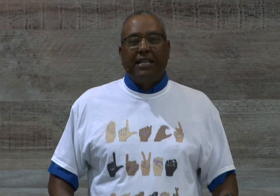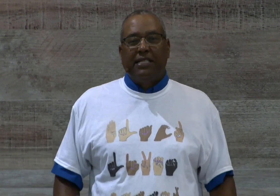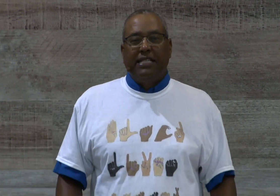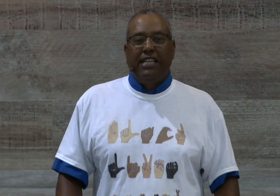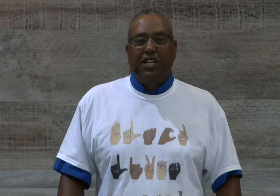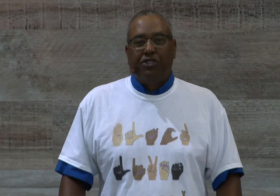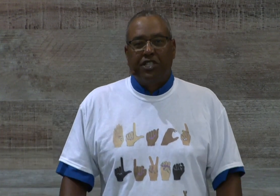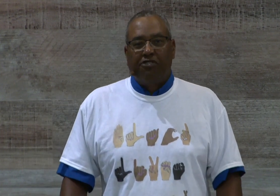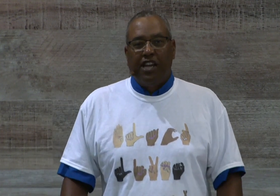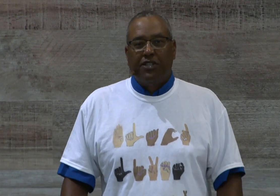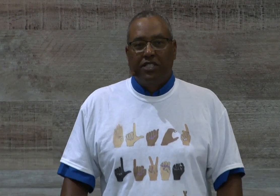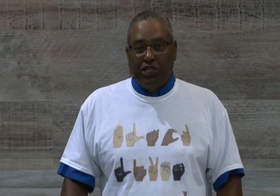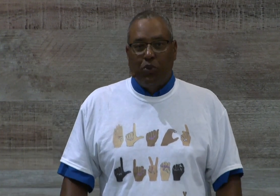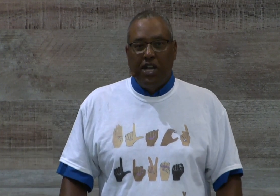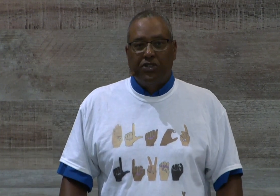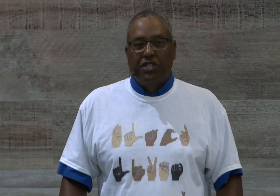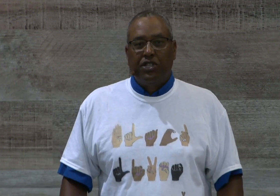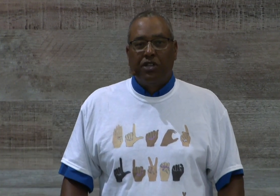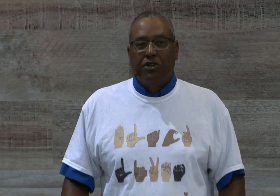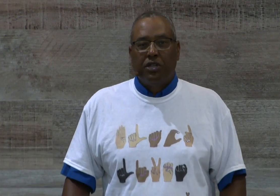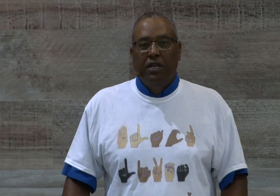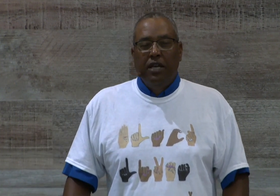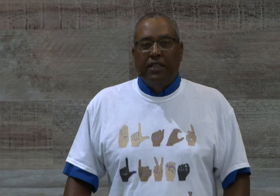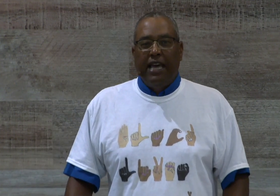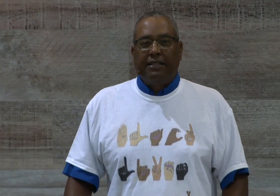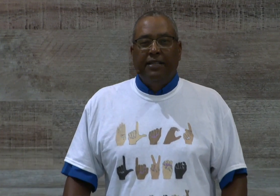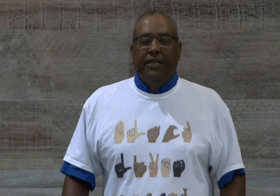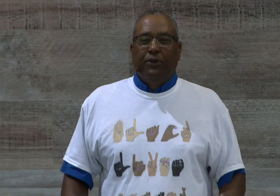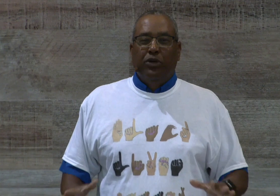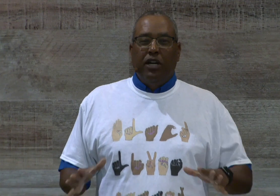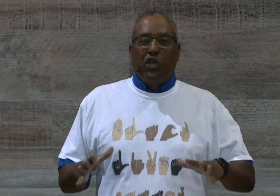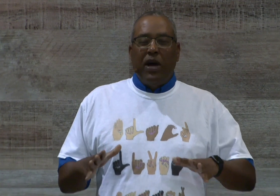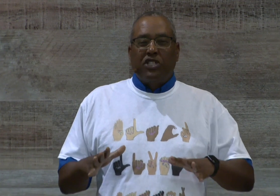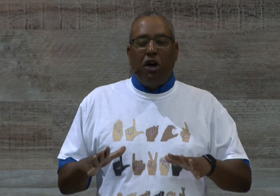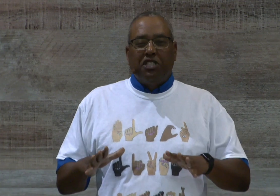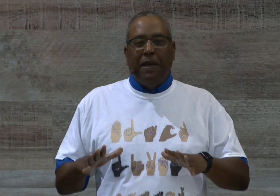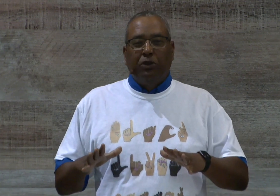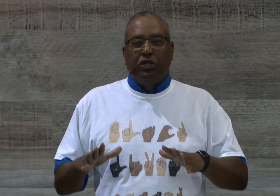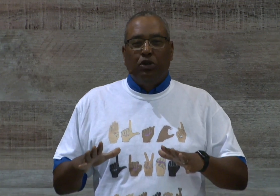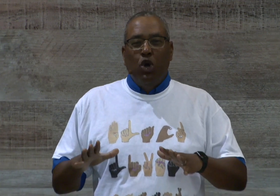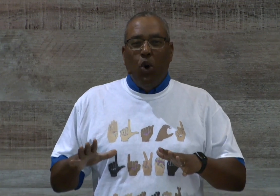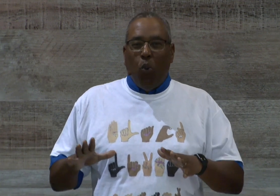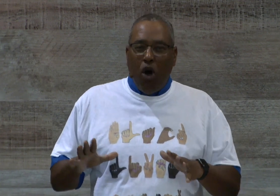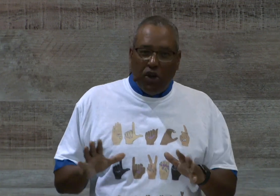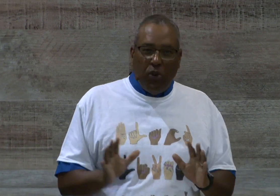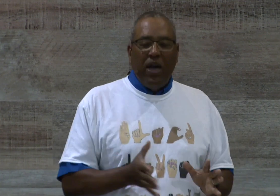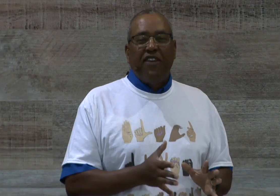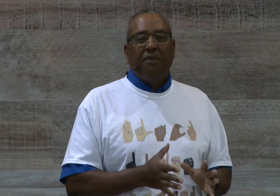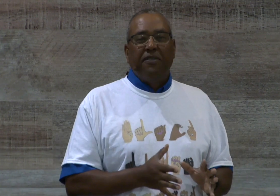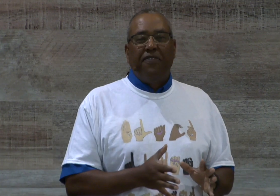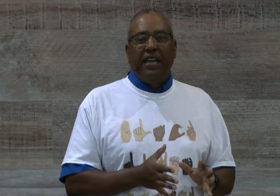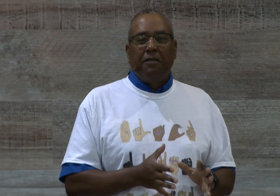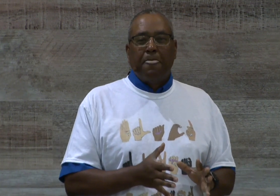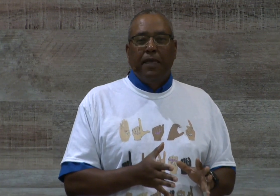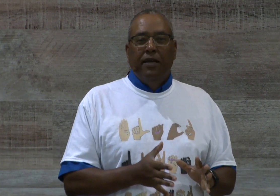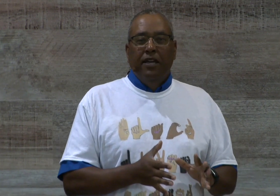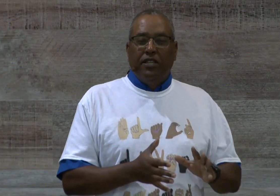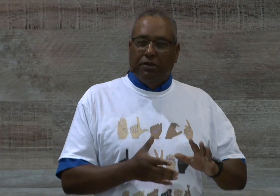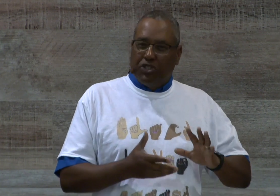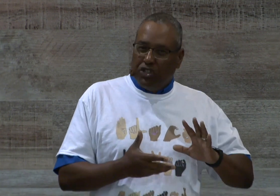these dangerous situations in the church that would otherwise cause people to walk away from the faith, to stunt